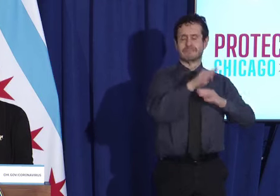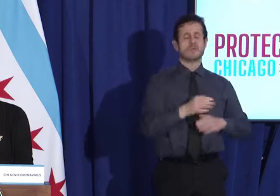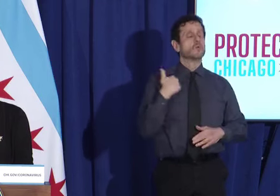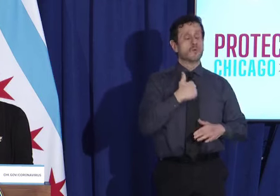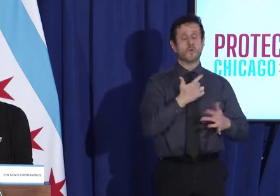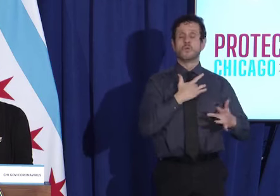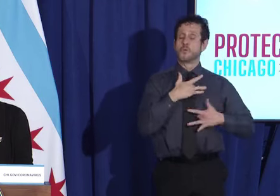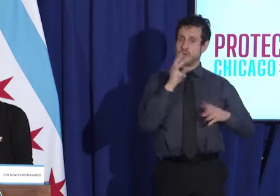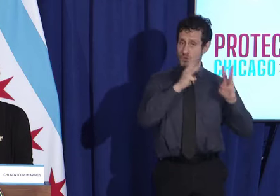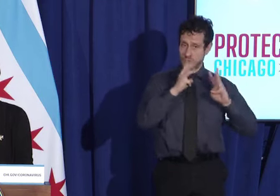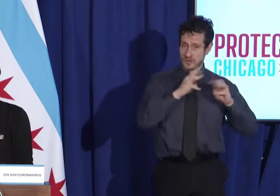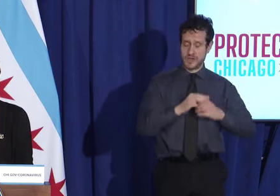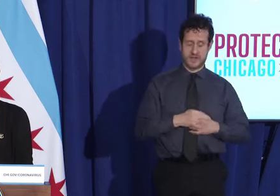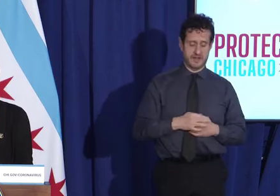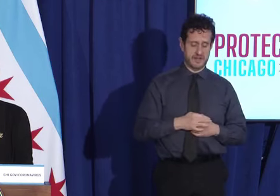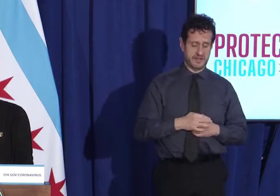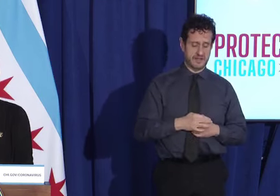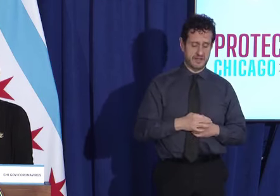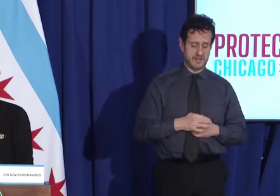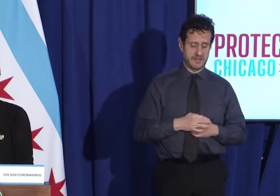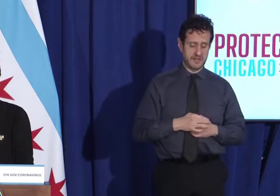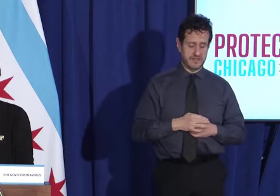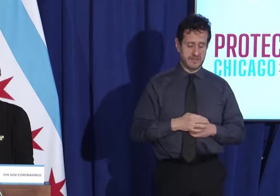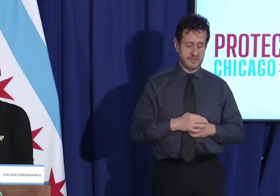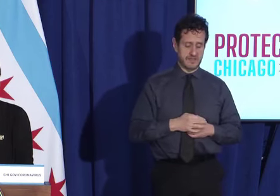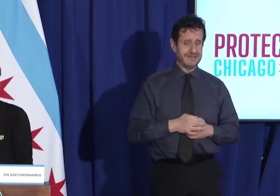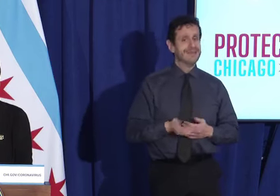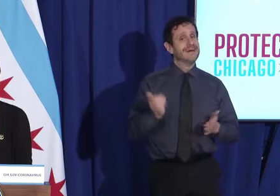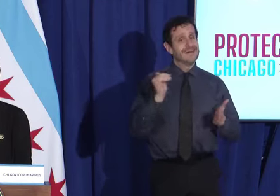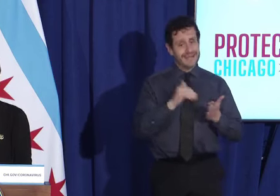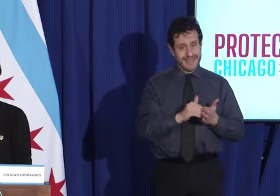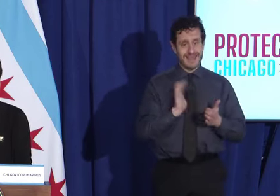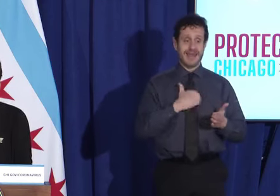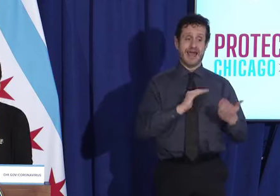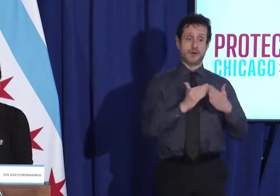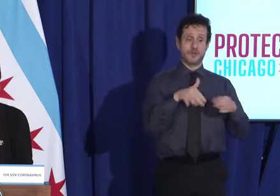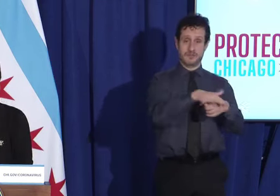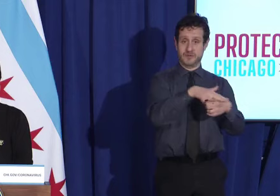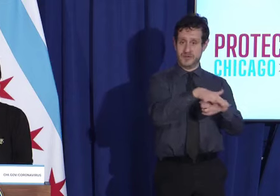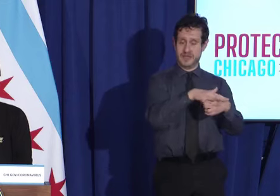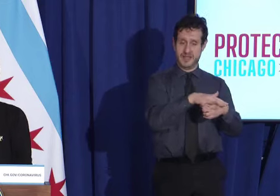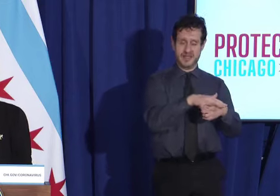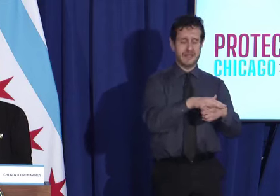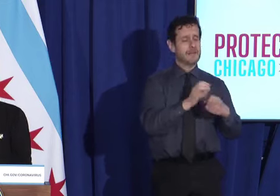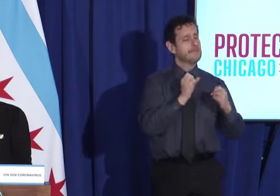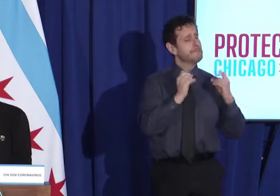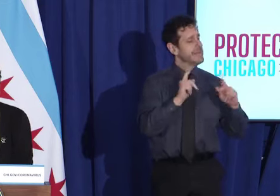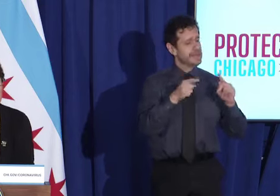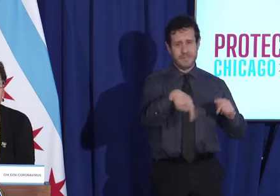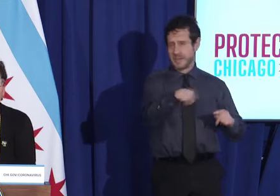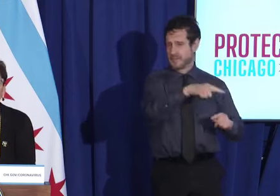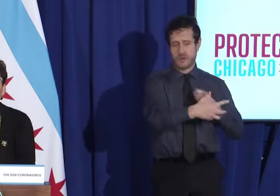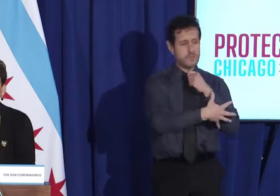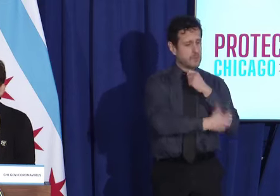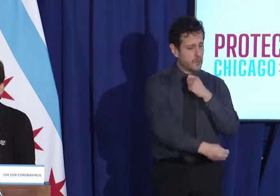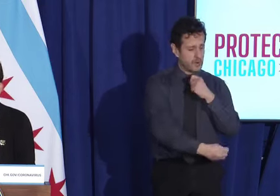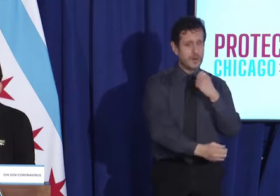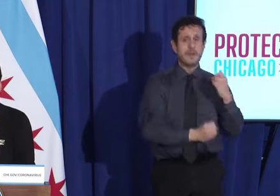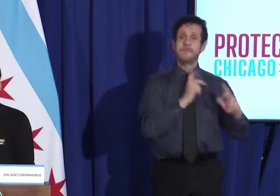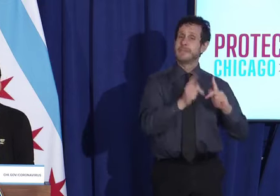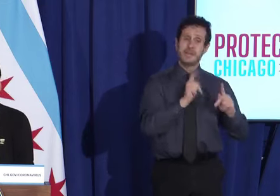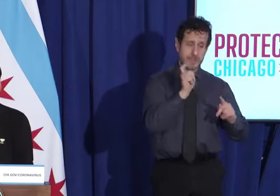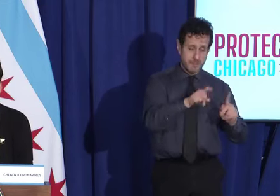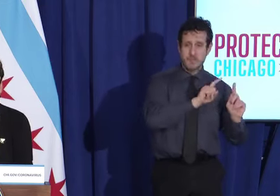characteristics that I was talking about, poverty. We have a lot of essential workers, we lot of people that work in